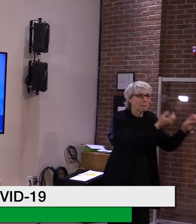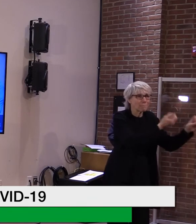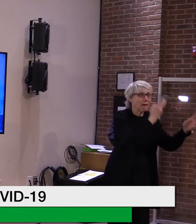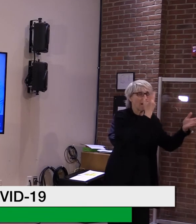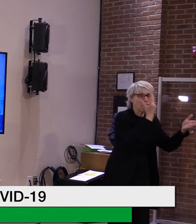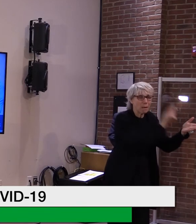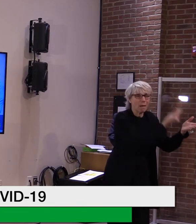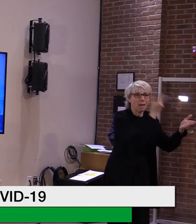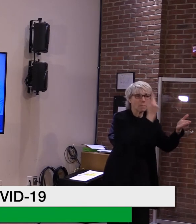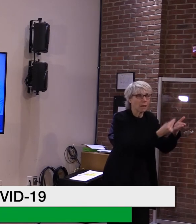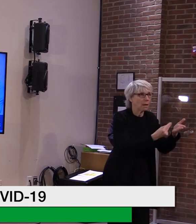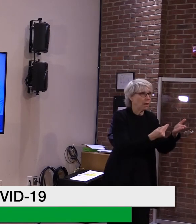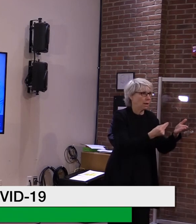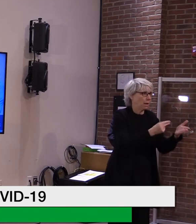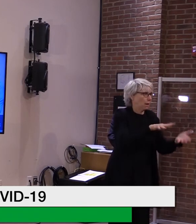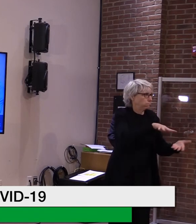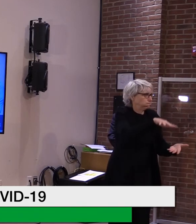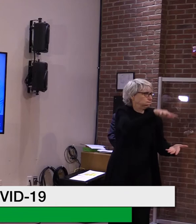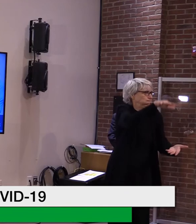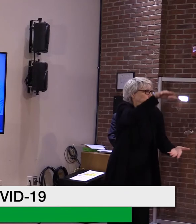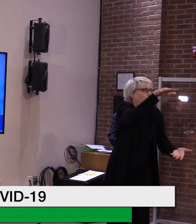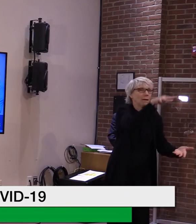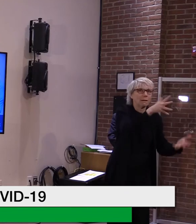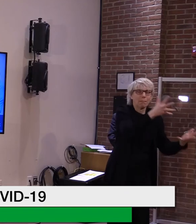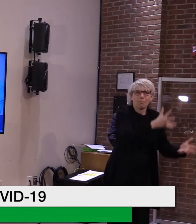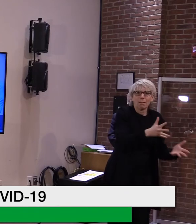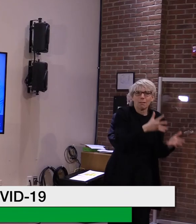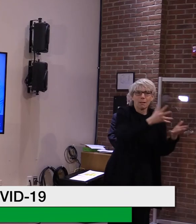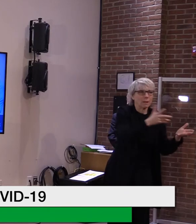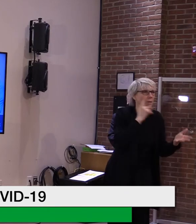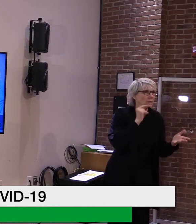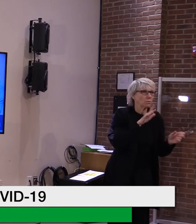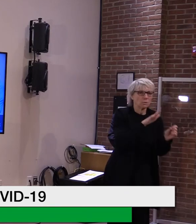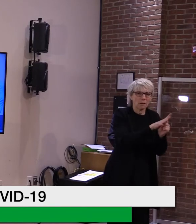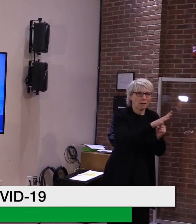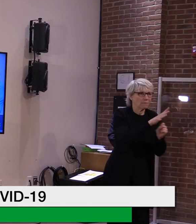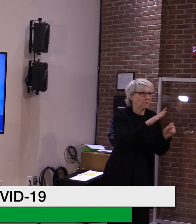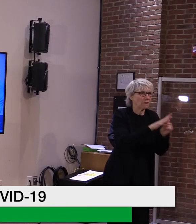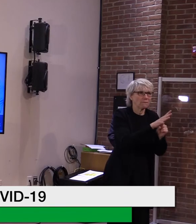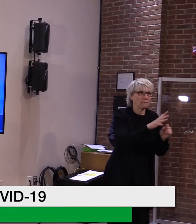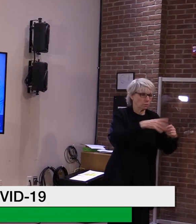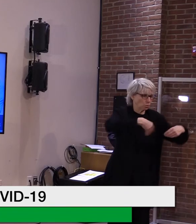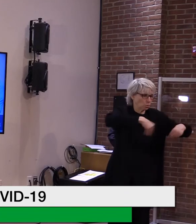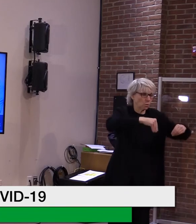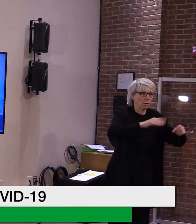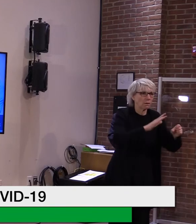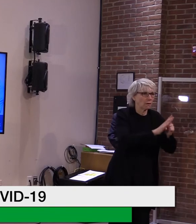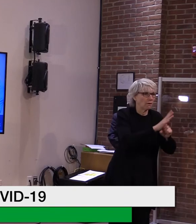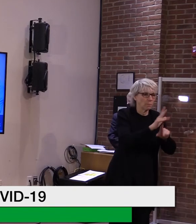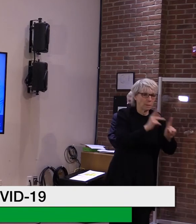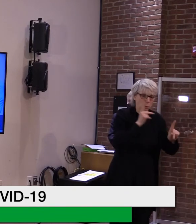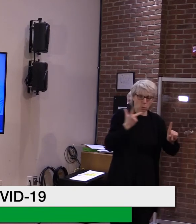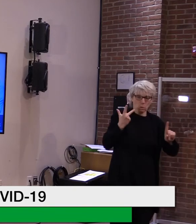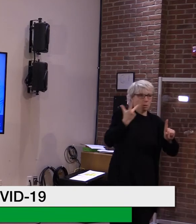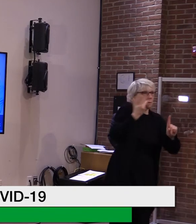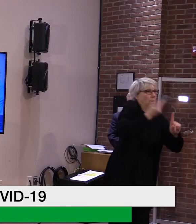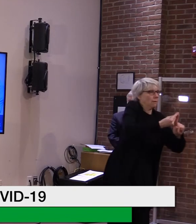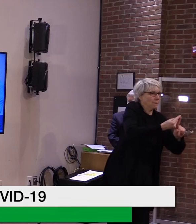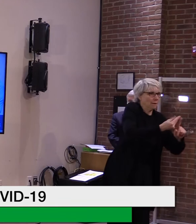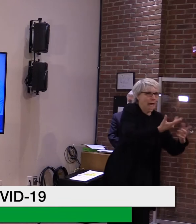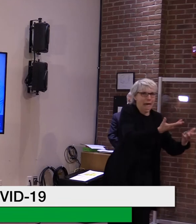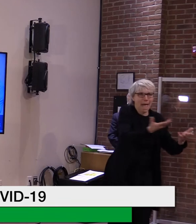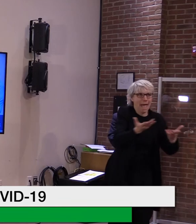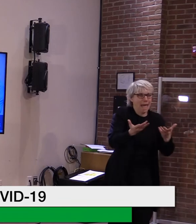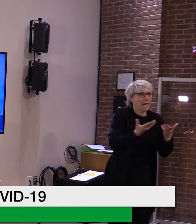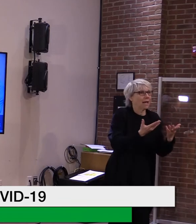because of the lack of, of the infrastructure here, the lack of stores, uh, within, within Vermont. So, uh, we were